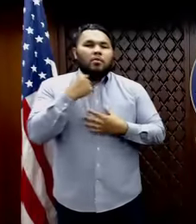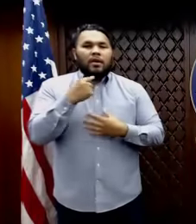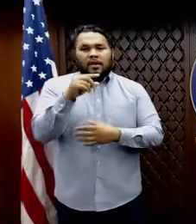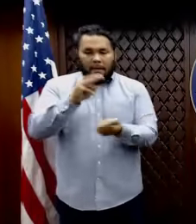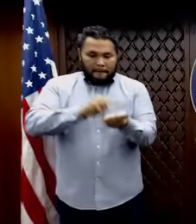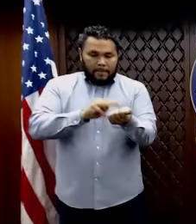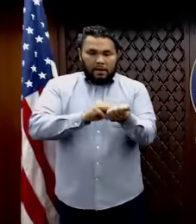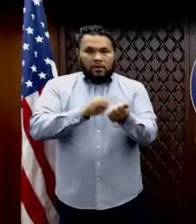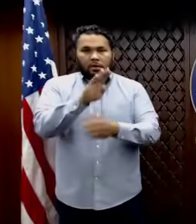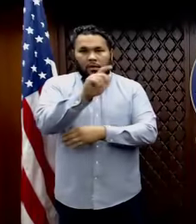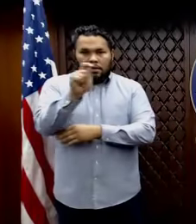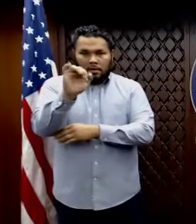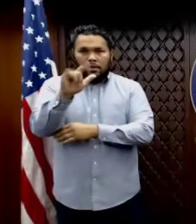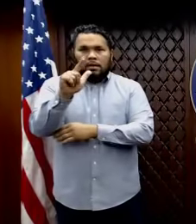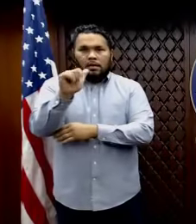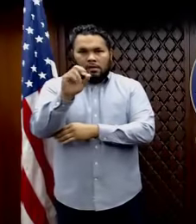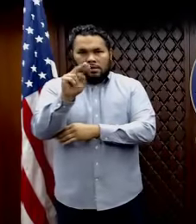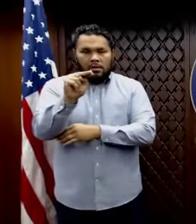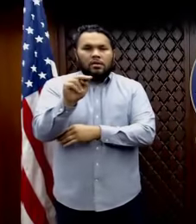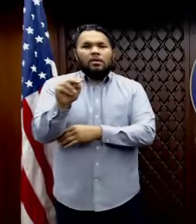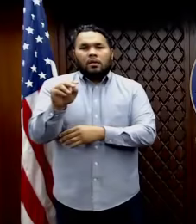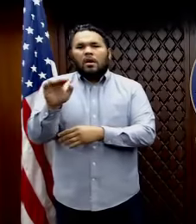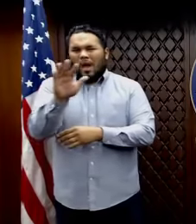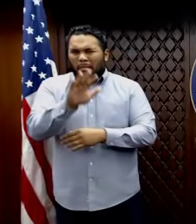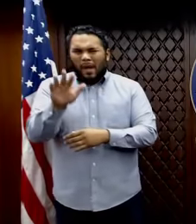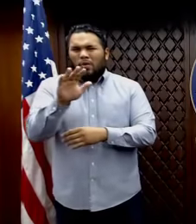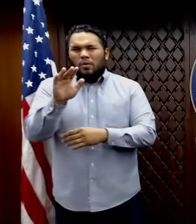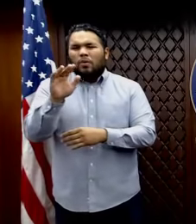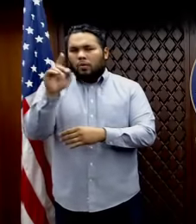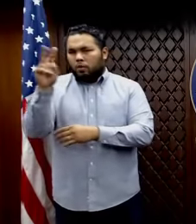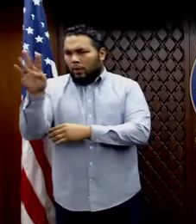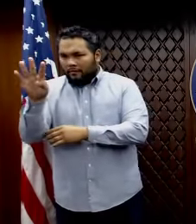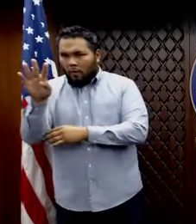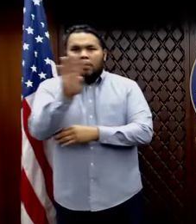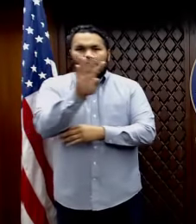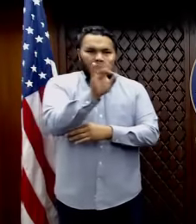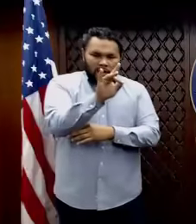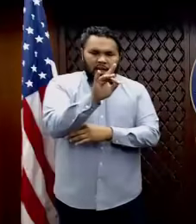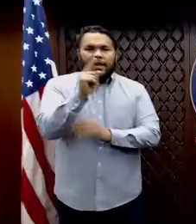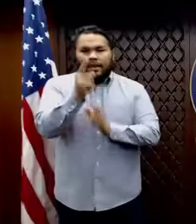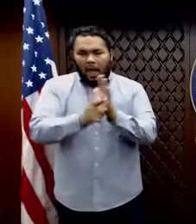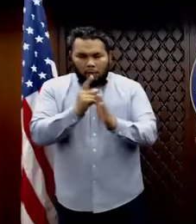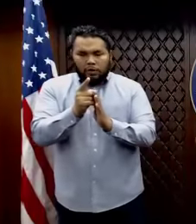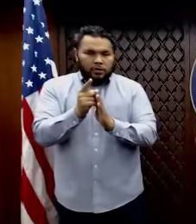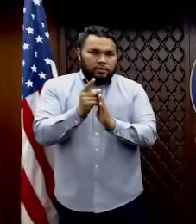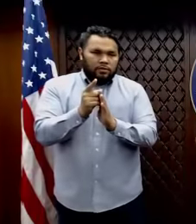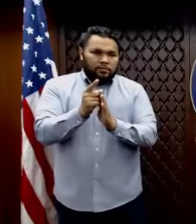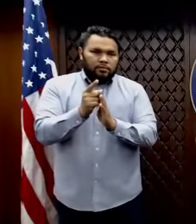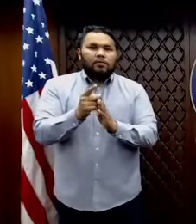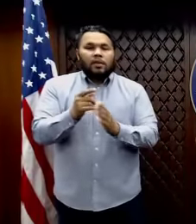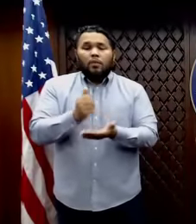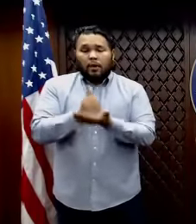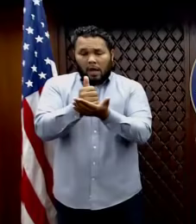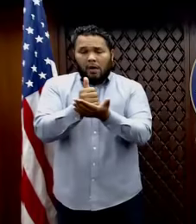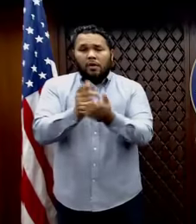arriving on island within the next 24 to 48 hours. Those folks are not only here to help the sailors on Theodore